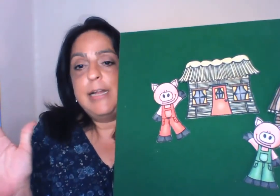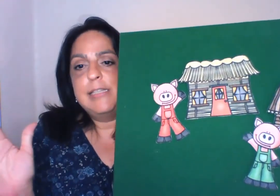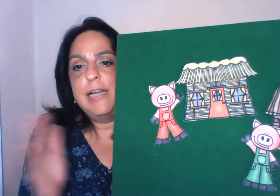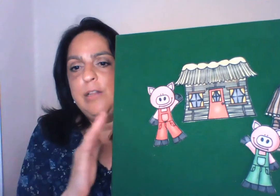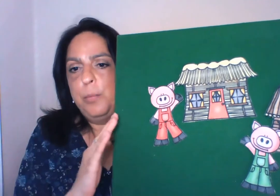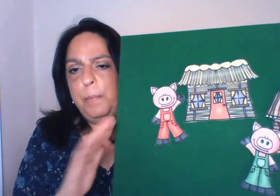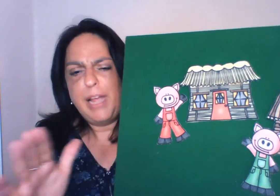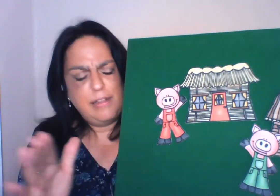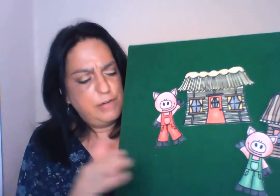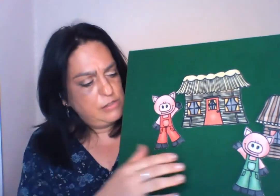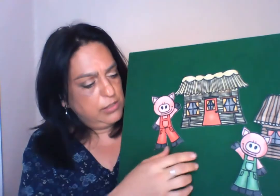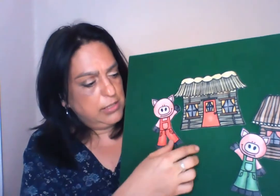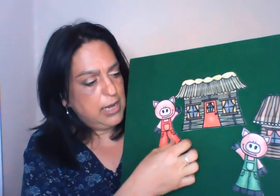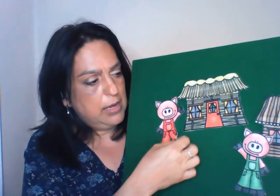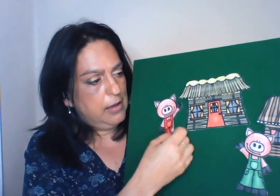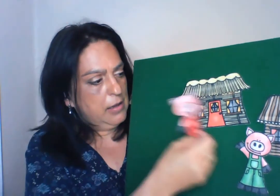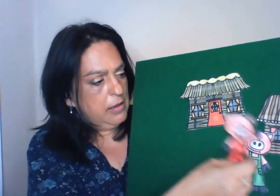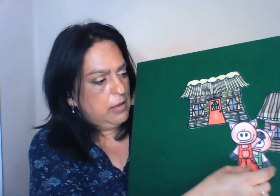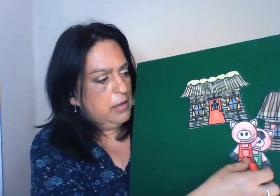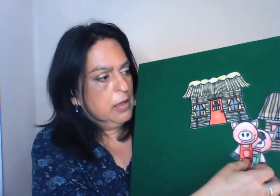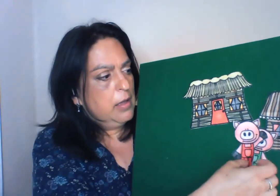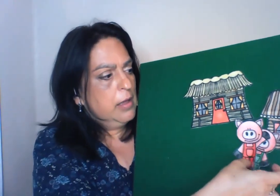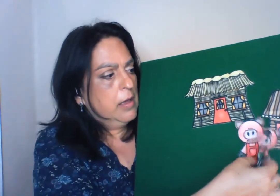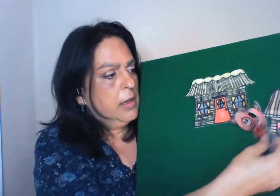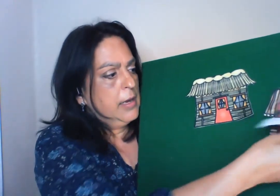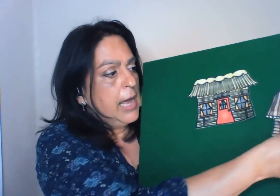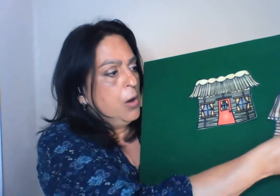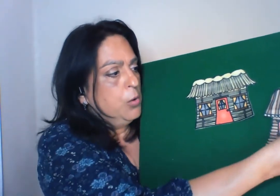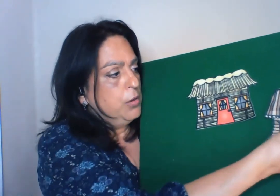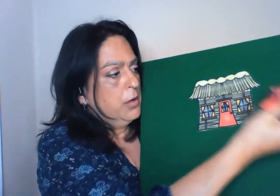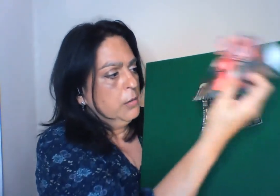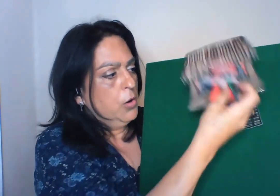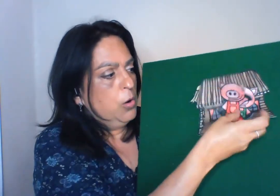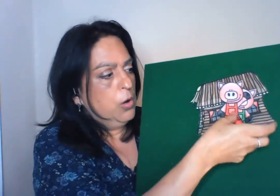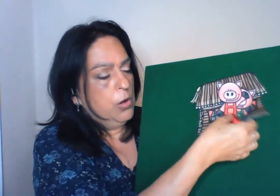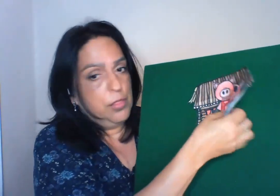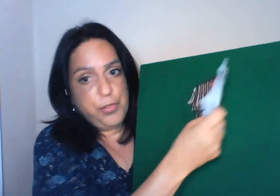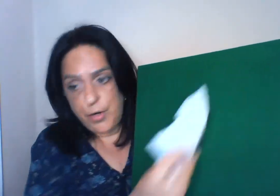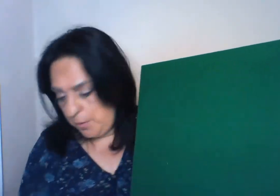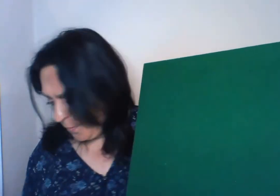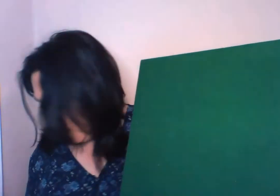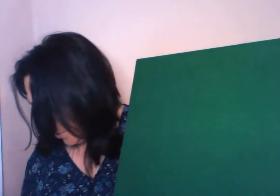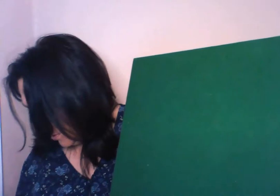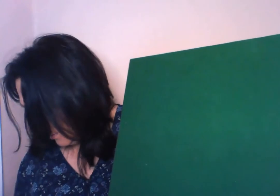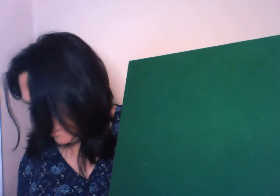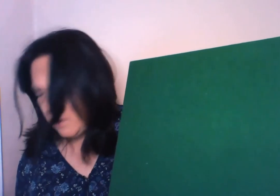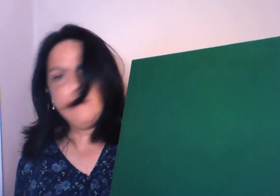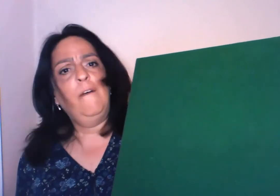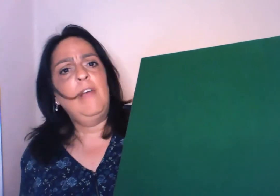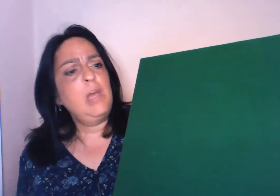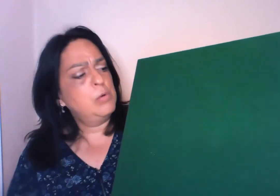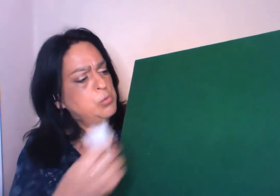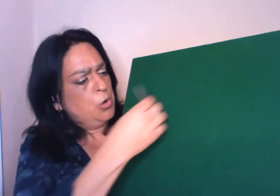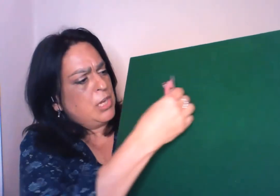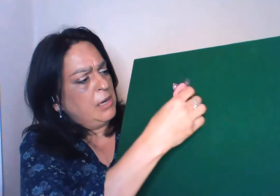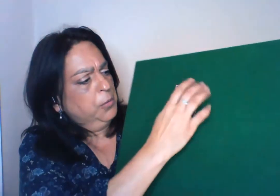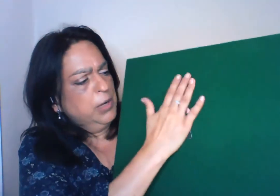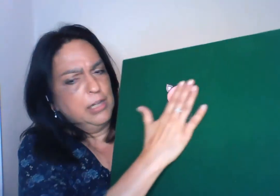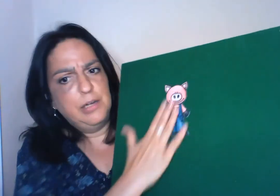And they decided to play the rest of the day. Now their third brother, he was working really,